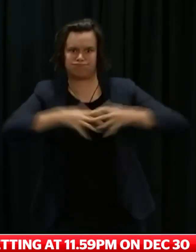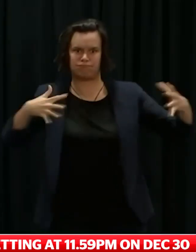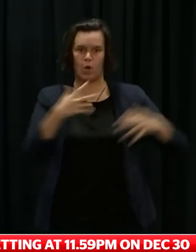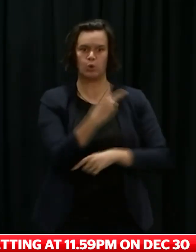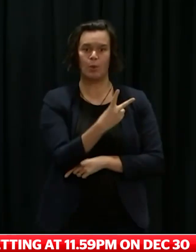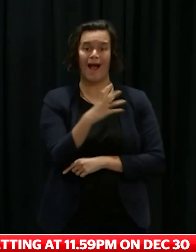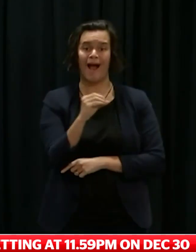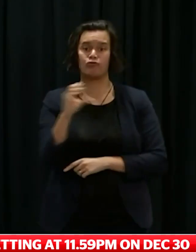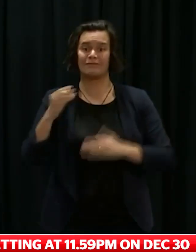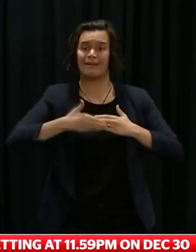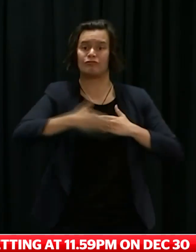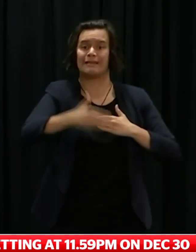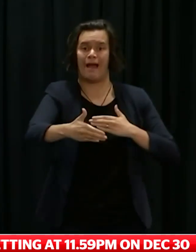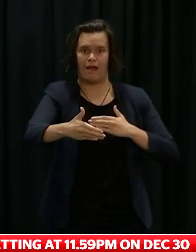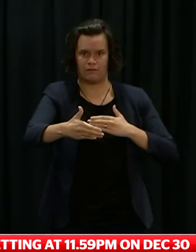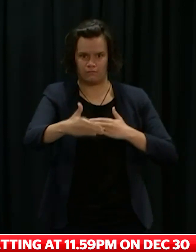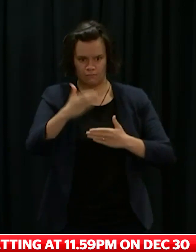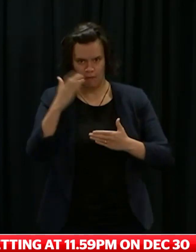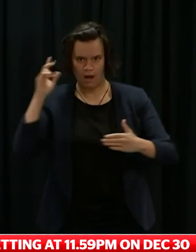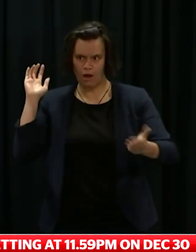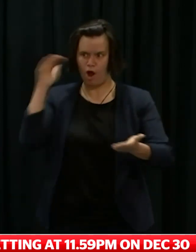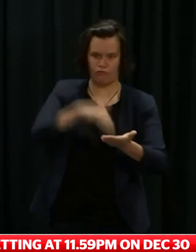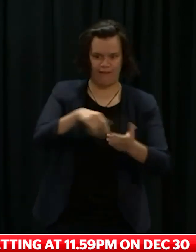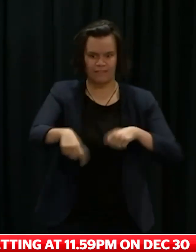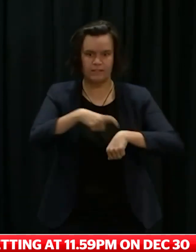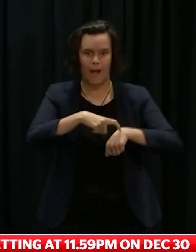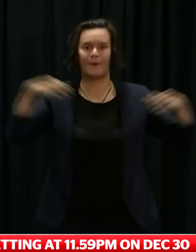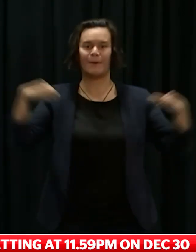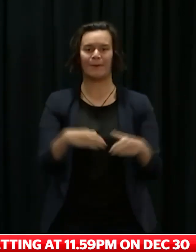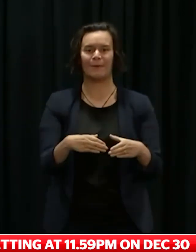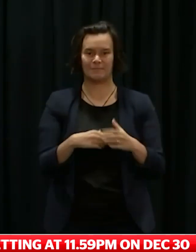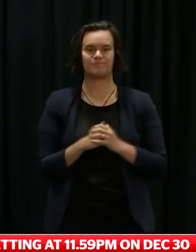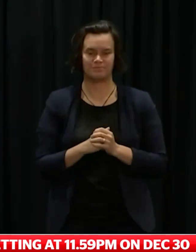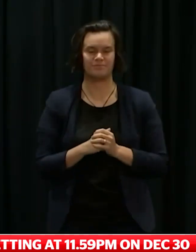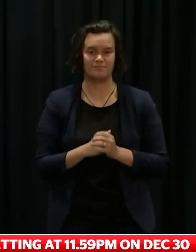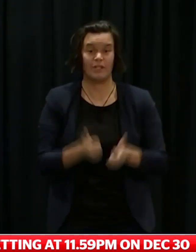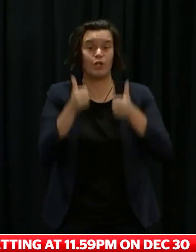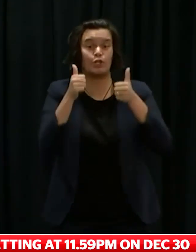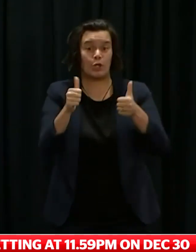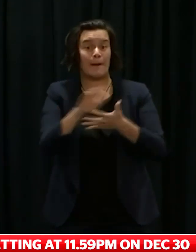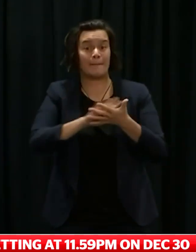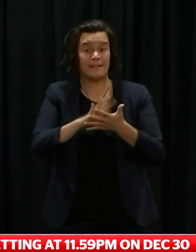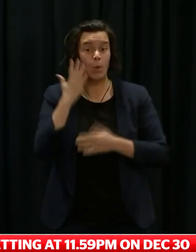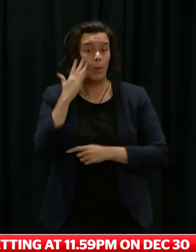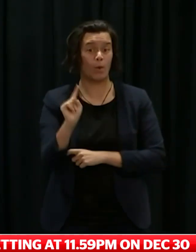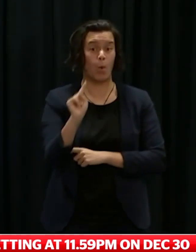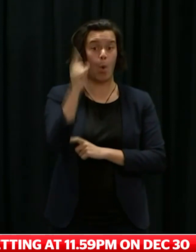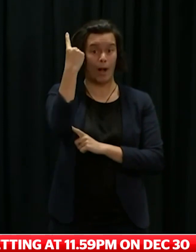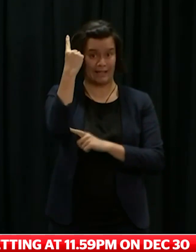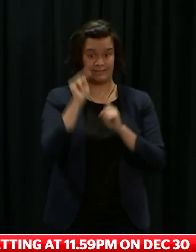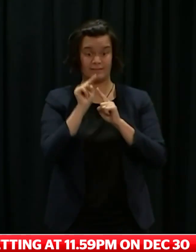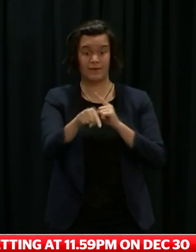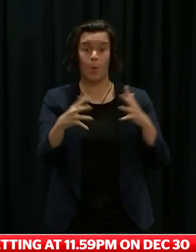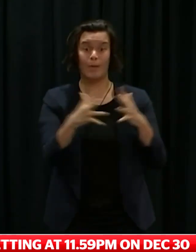number of cases in Auckland is good news for all of us, as it reduces the risk of the virus spreading outside Auckland once the boundary changes on